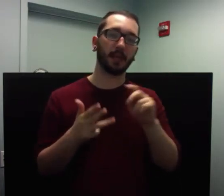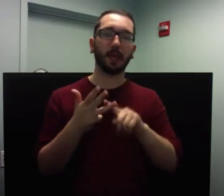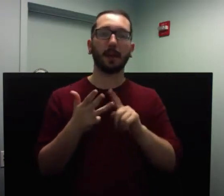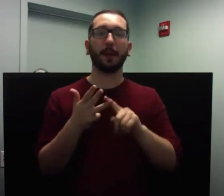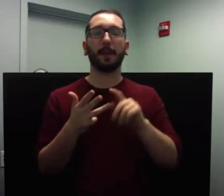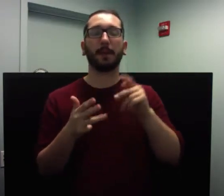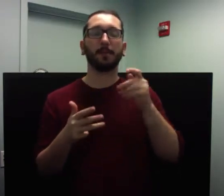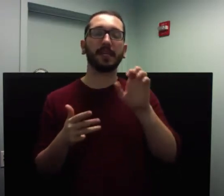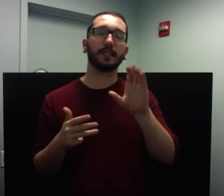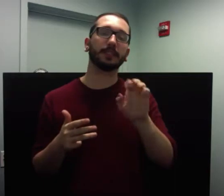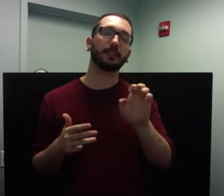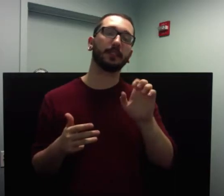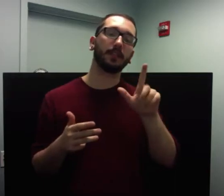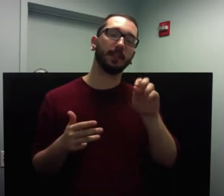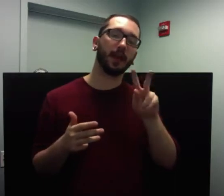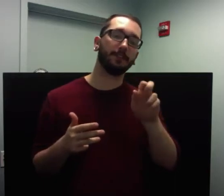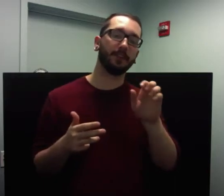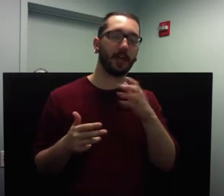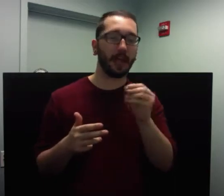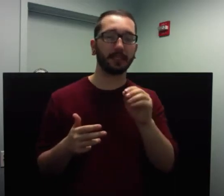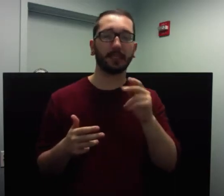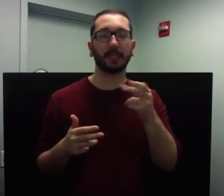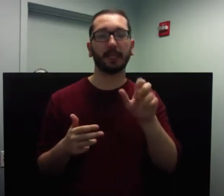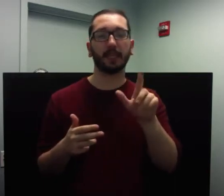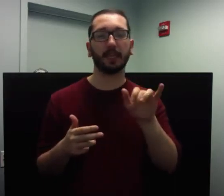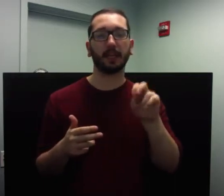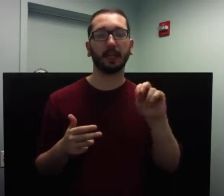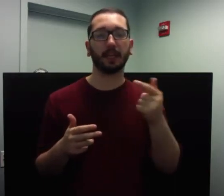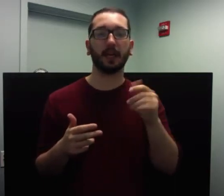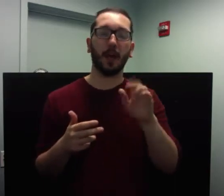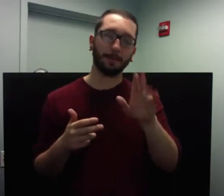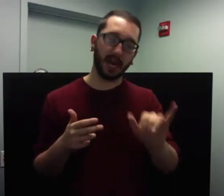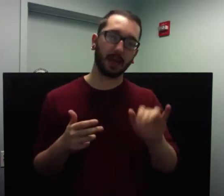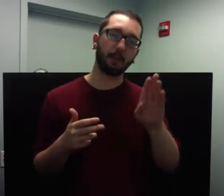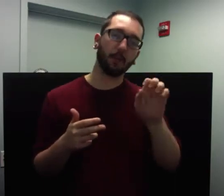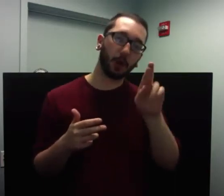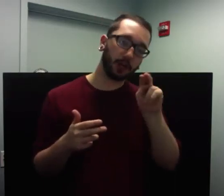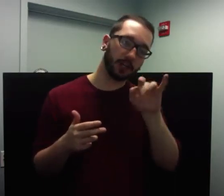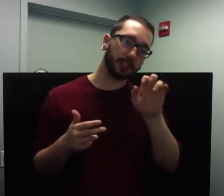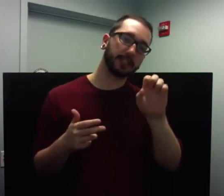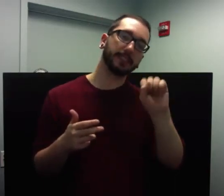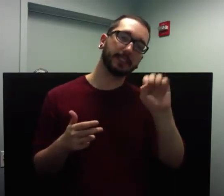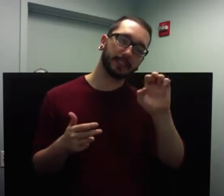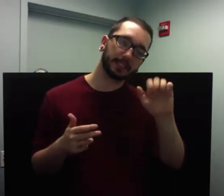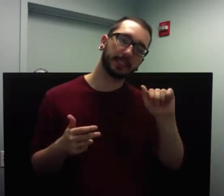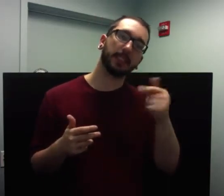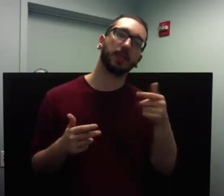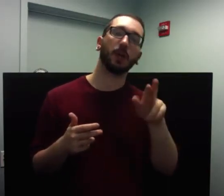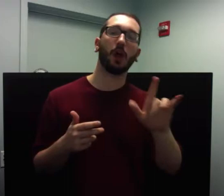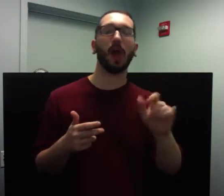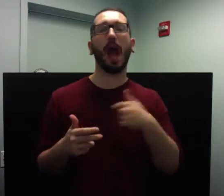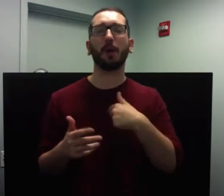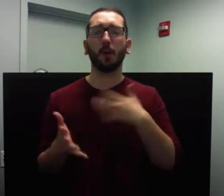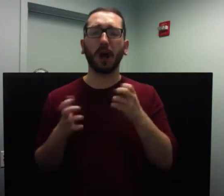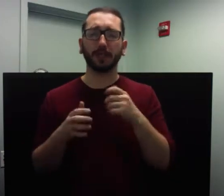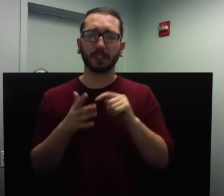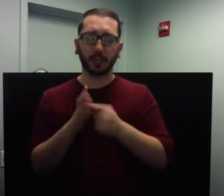Bernie S. Siegel. I'd like to begin by telling you a story. There once were three brick masons working